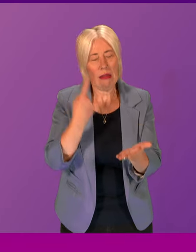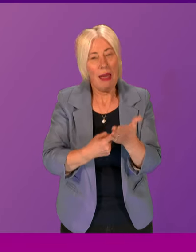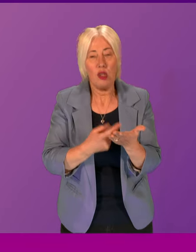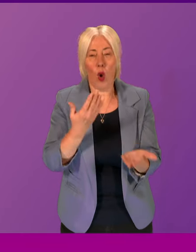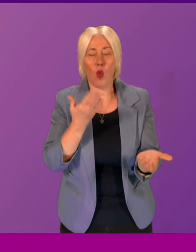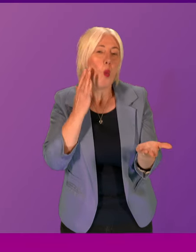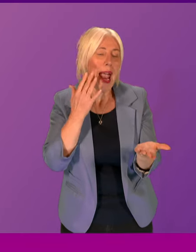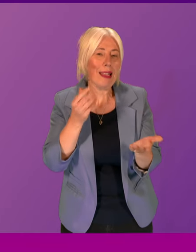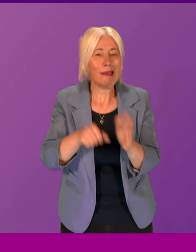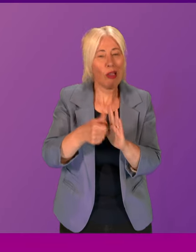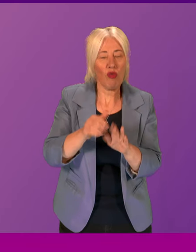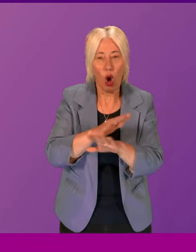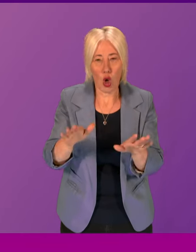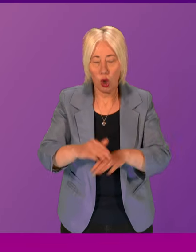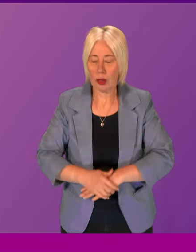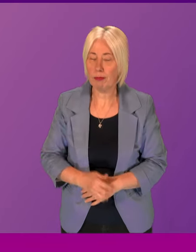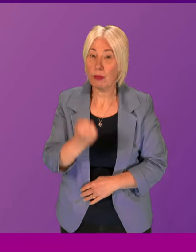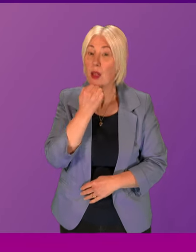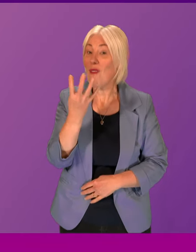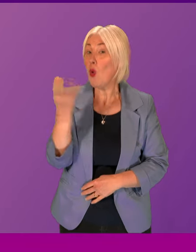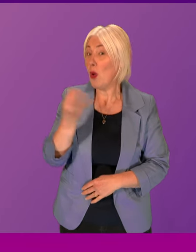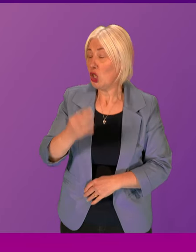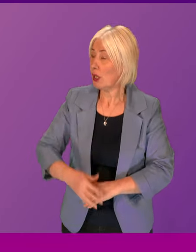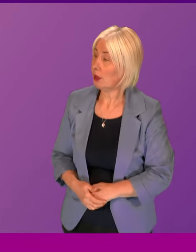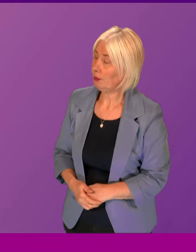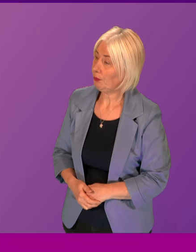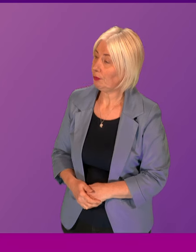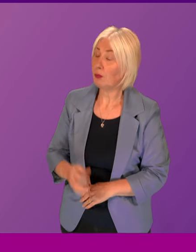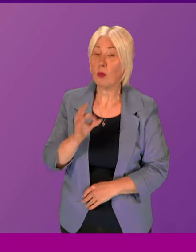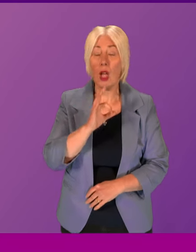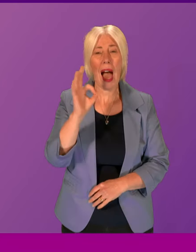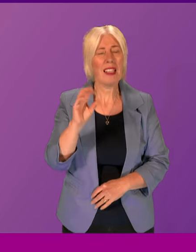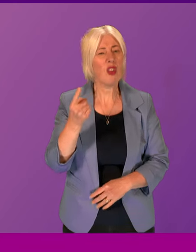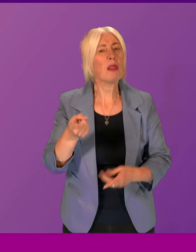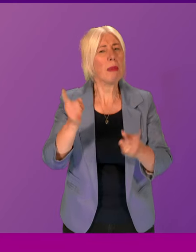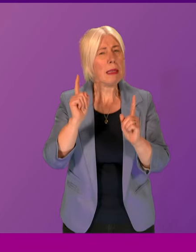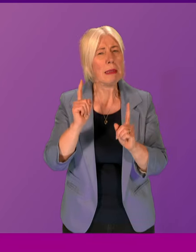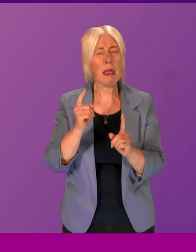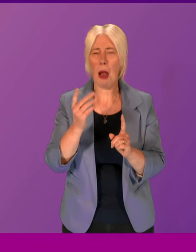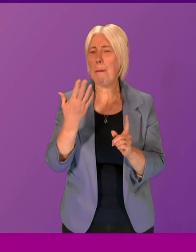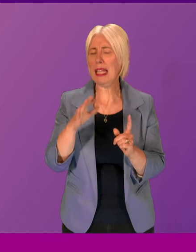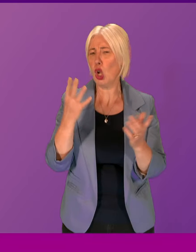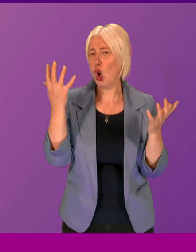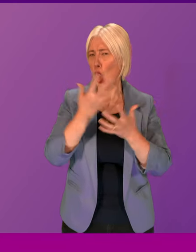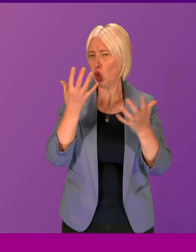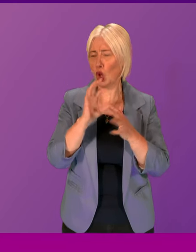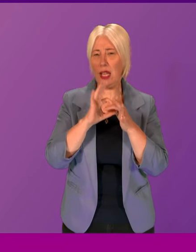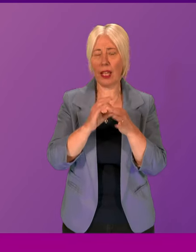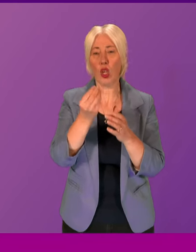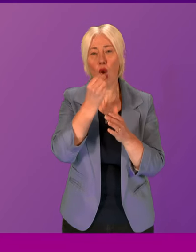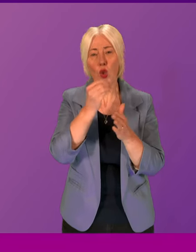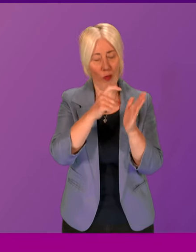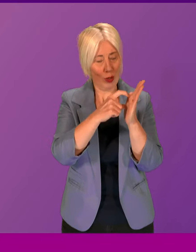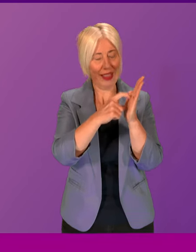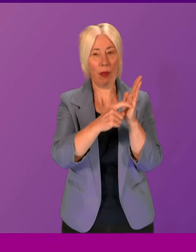Bailey. Question number four, Emma Harper. To ask the First Minister, in light of reported concerns regarding food labelling being a